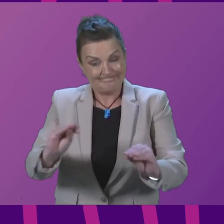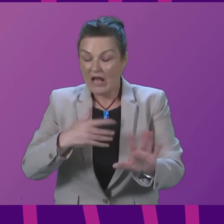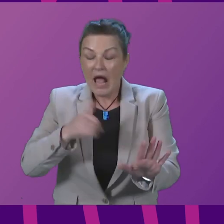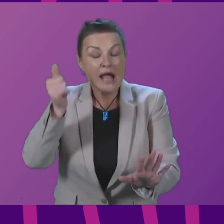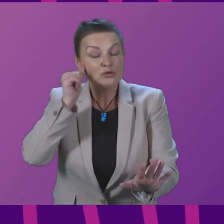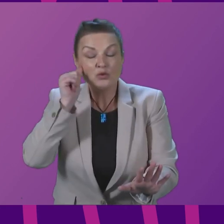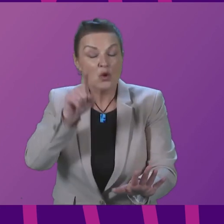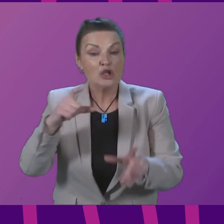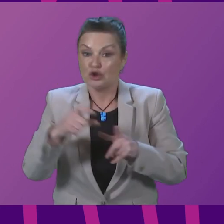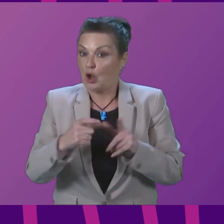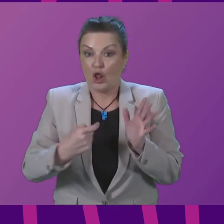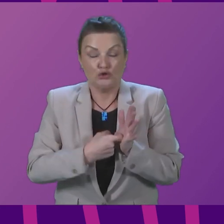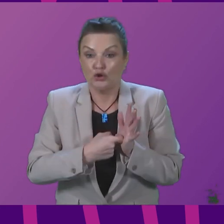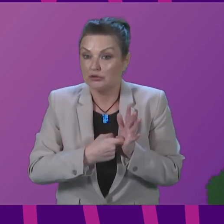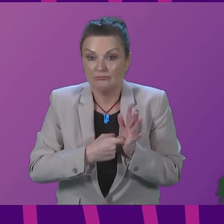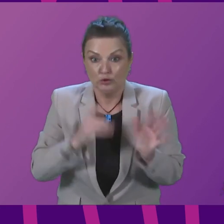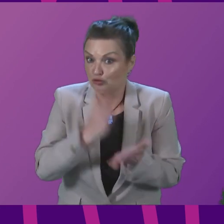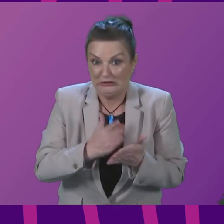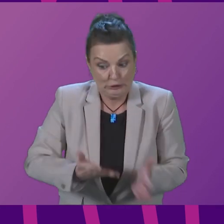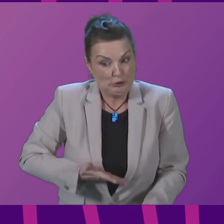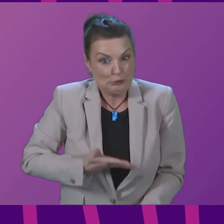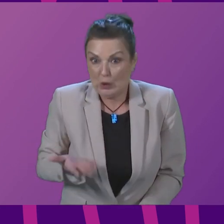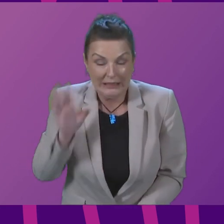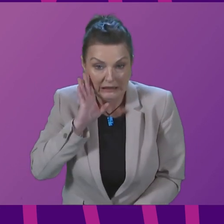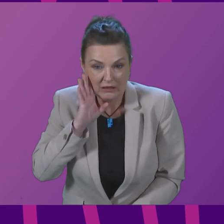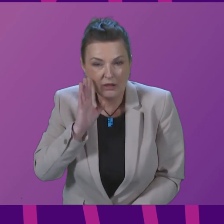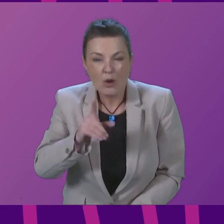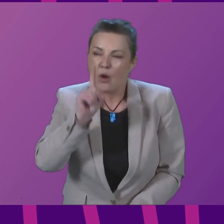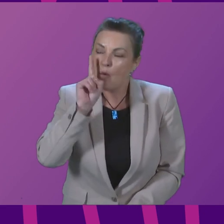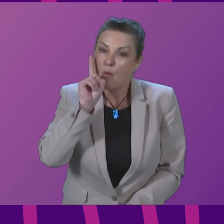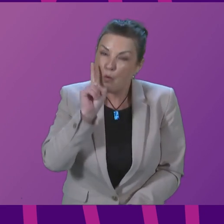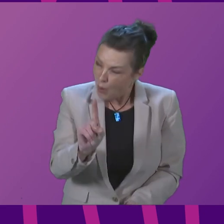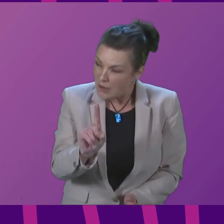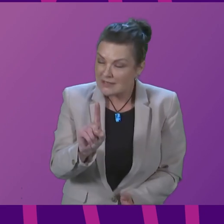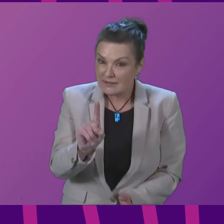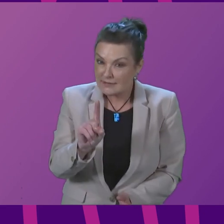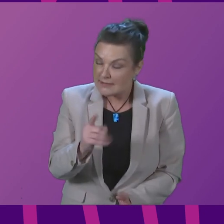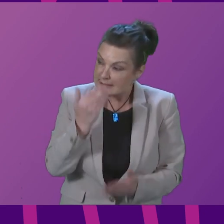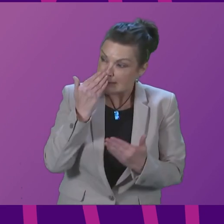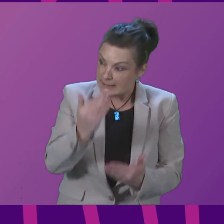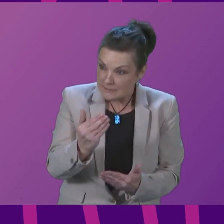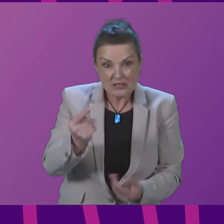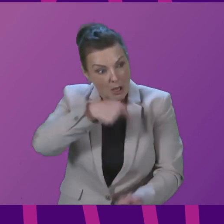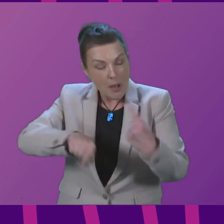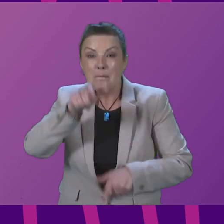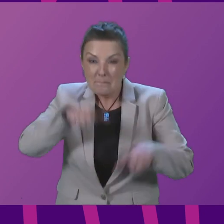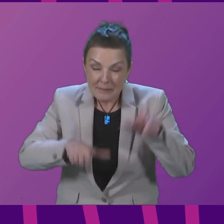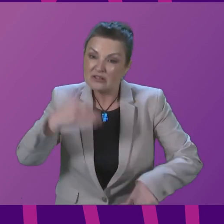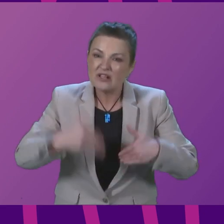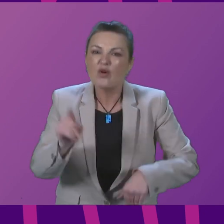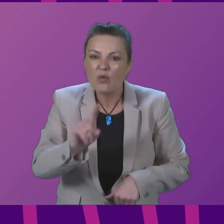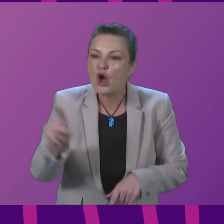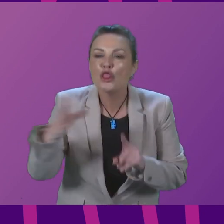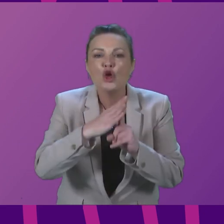which I know is one that Douglas Ross will not want to face up to. What is hammering at people, including motorists right now across the country, is